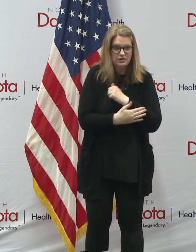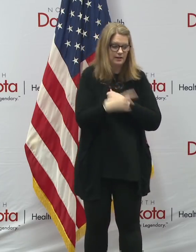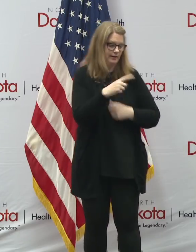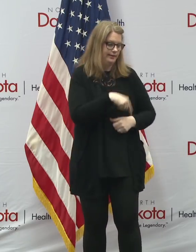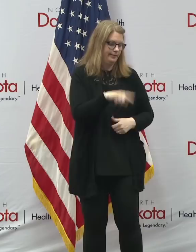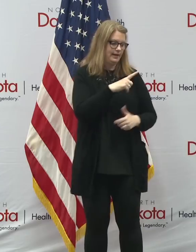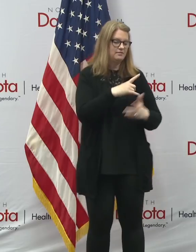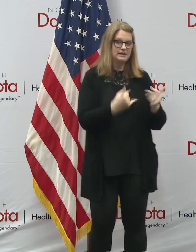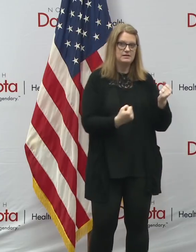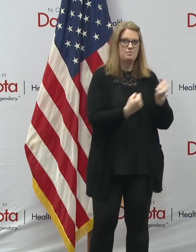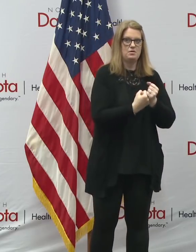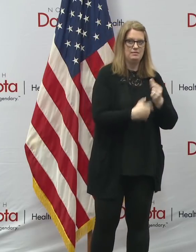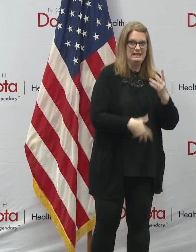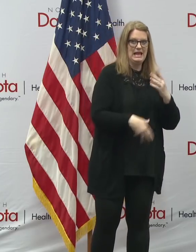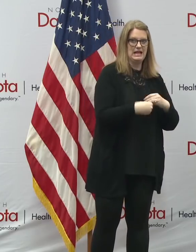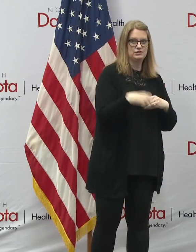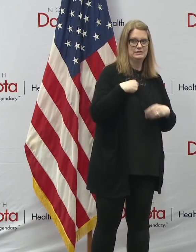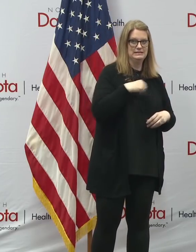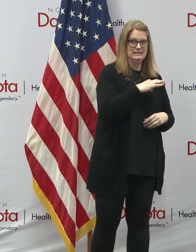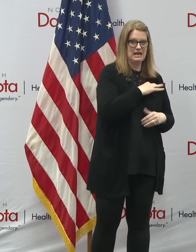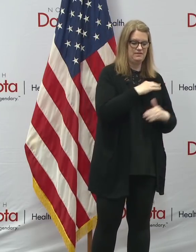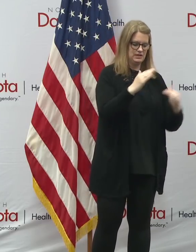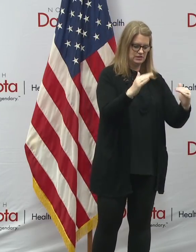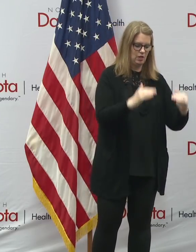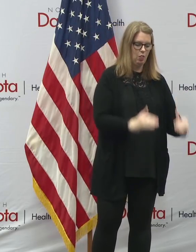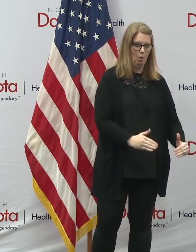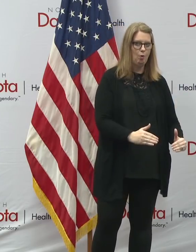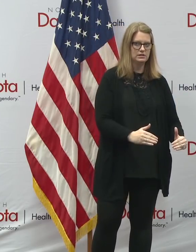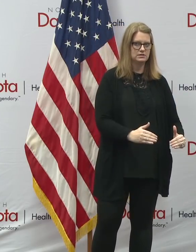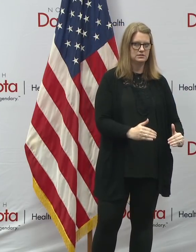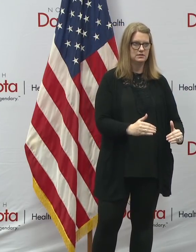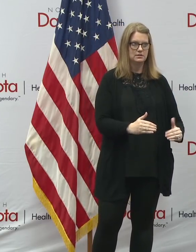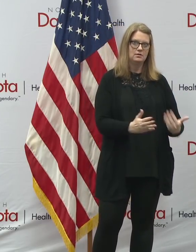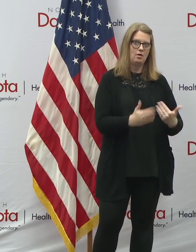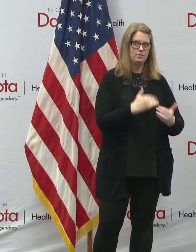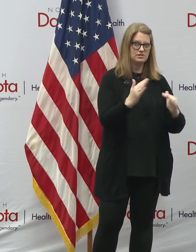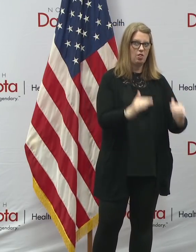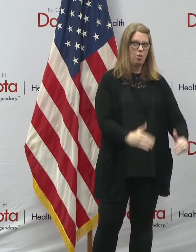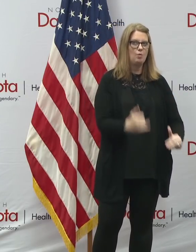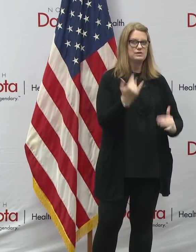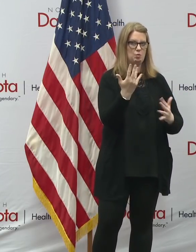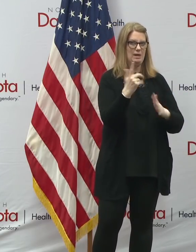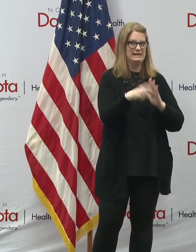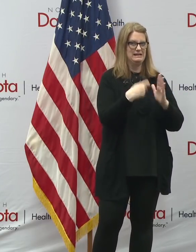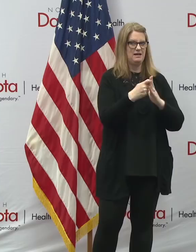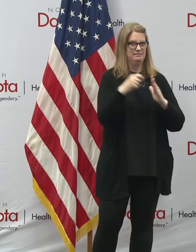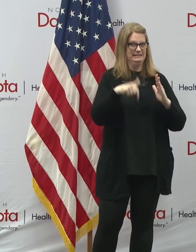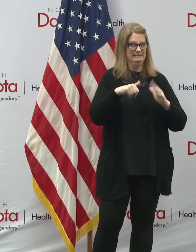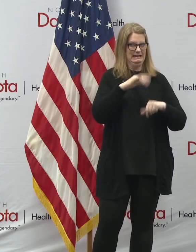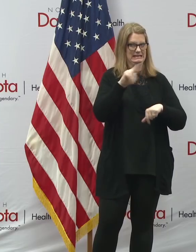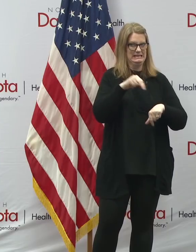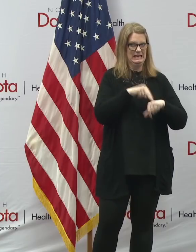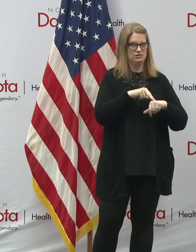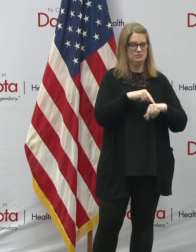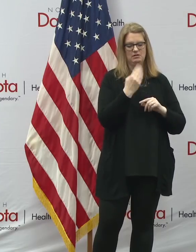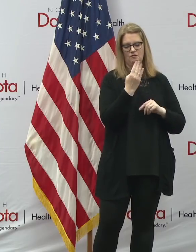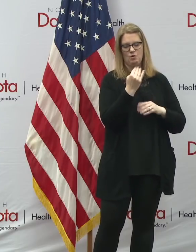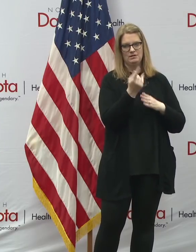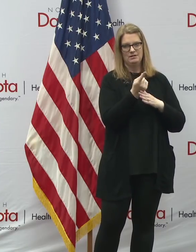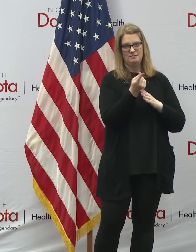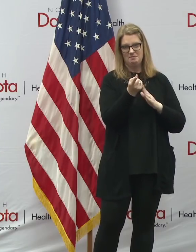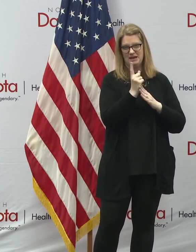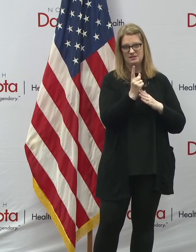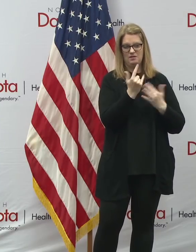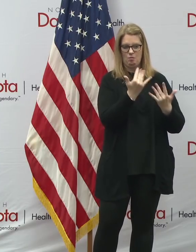staff, is one of the lowest, if not the lowest wait time in the nation right now at that 14 minute average. So